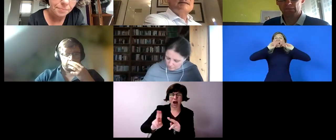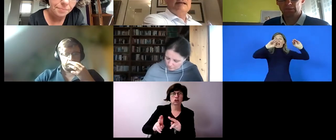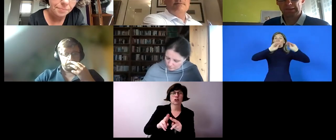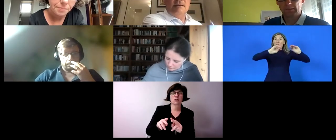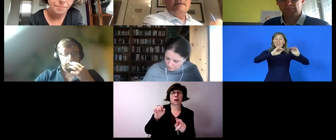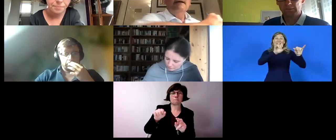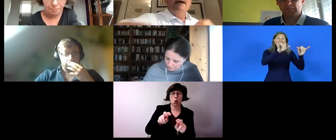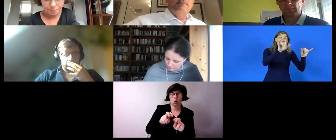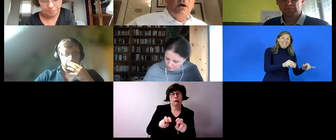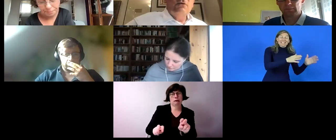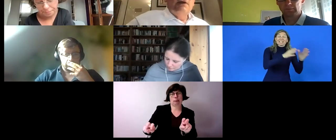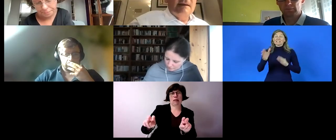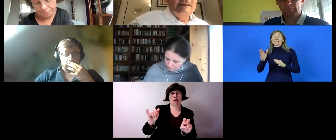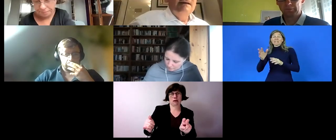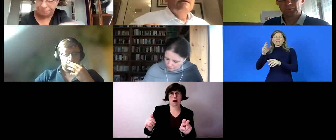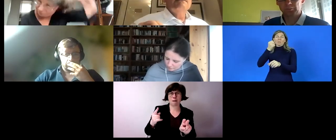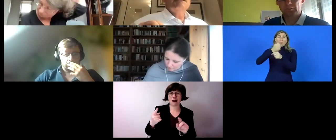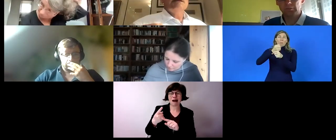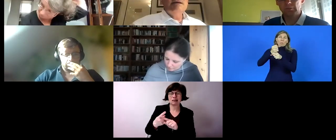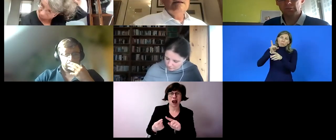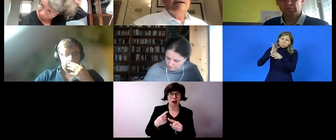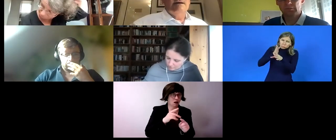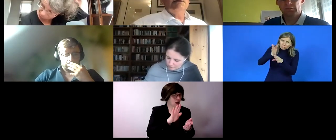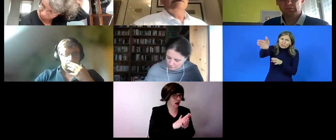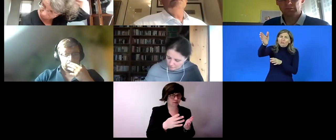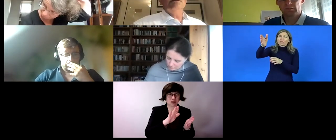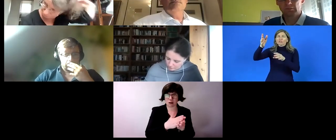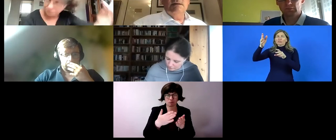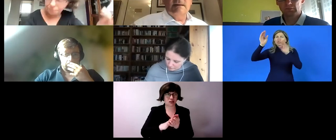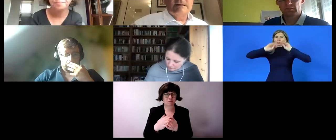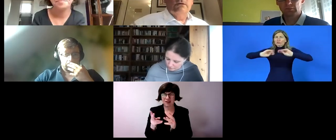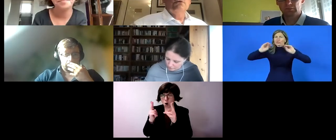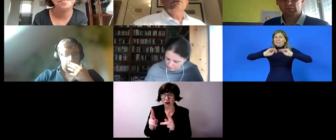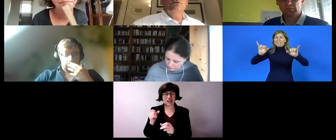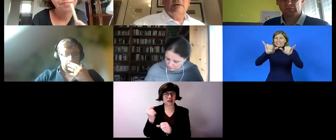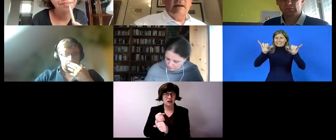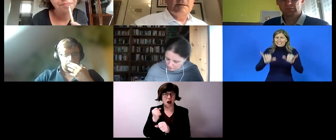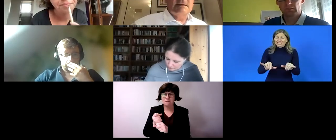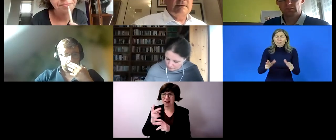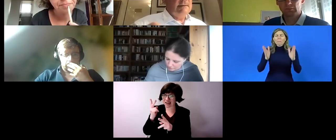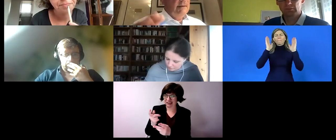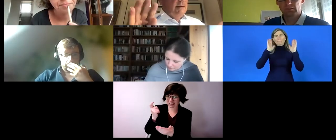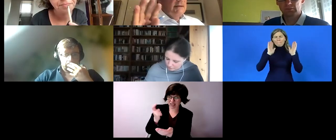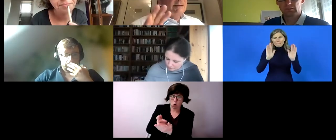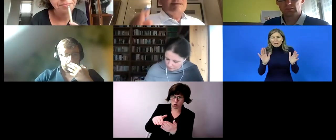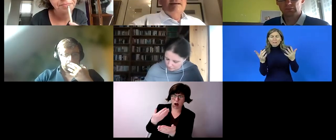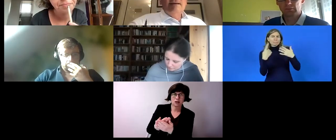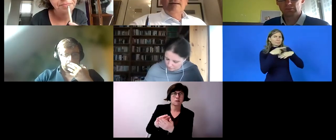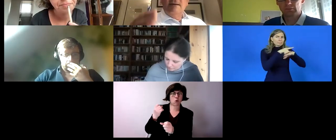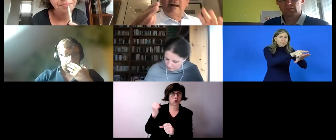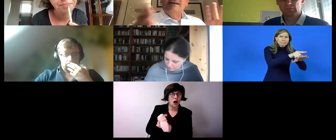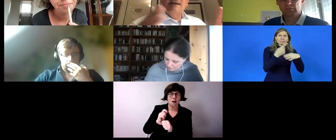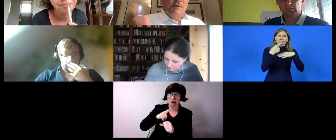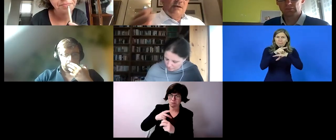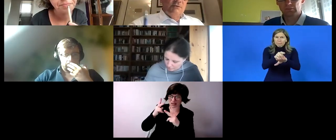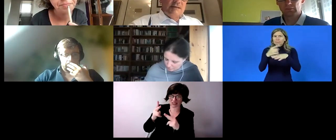professional training system must um facilitate um integration into the labor market full